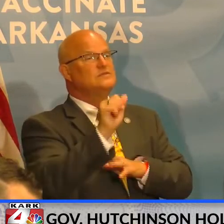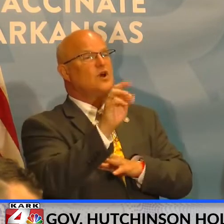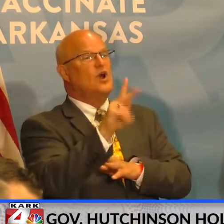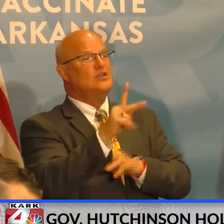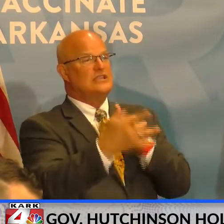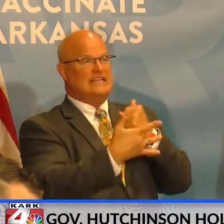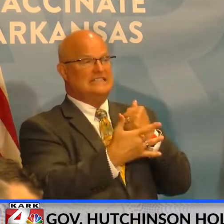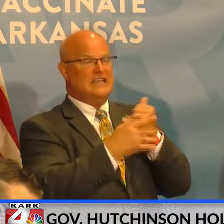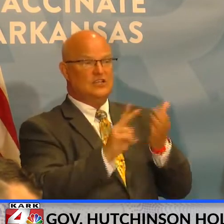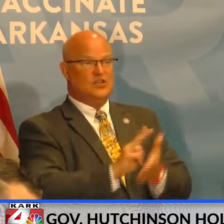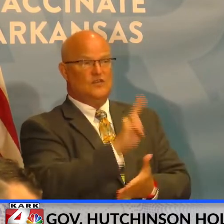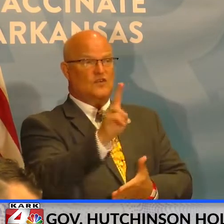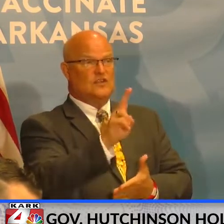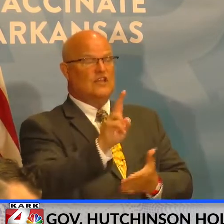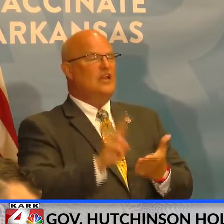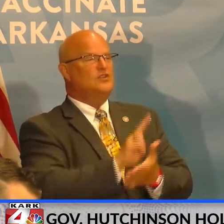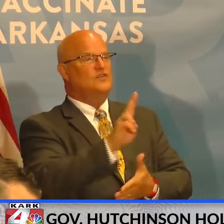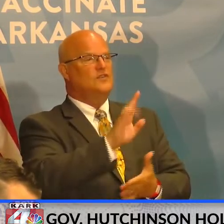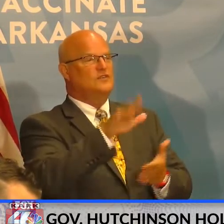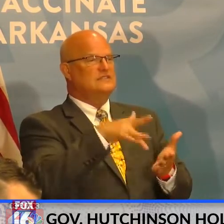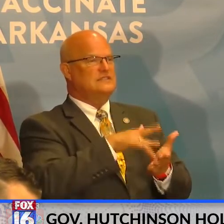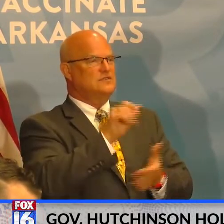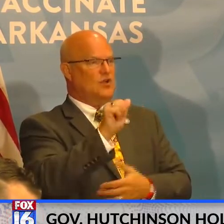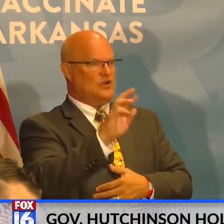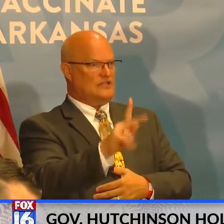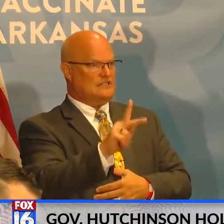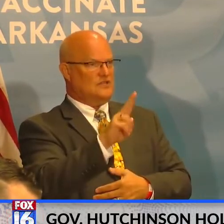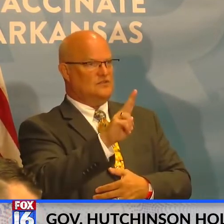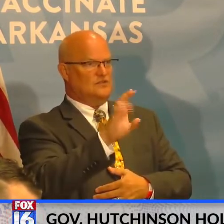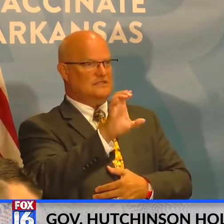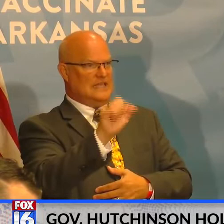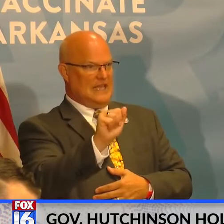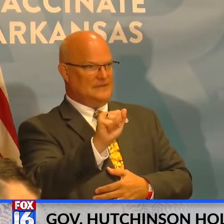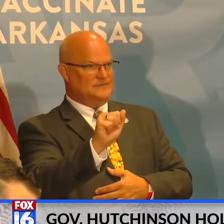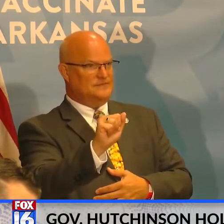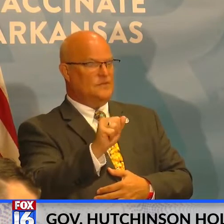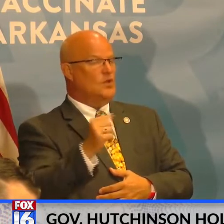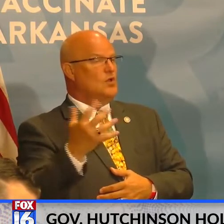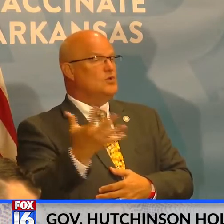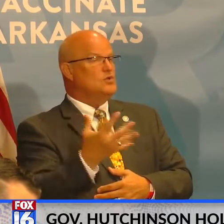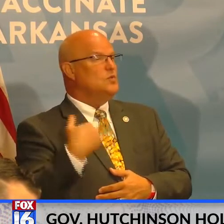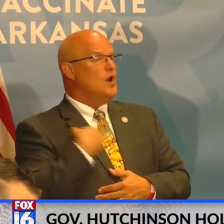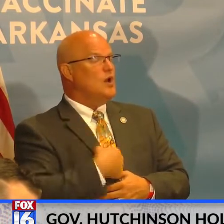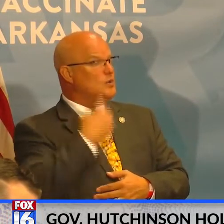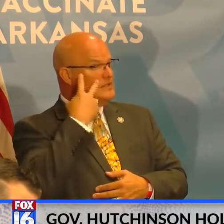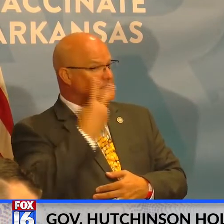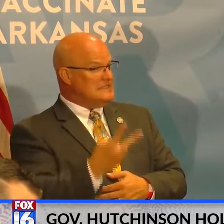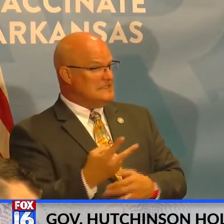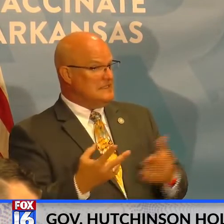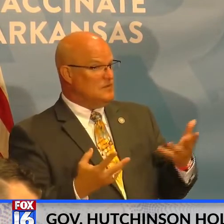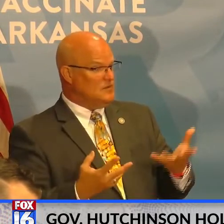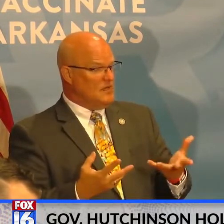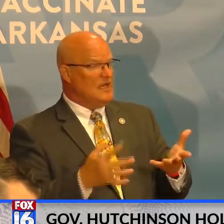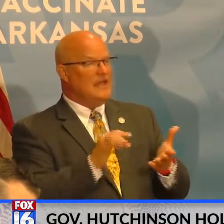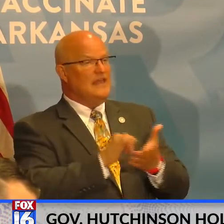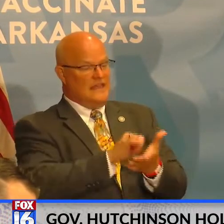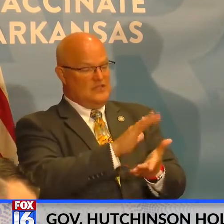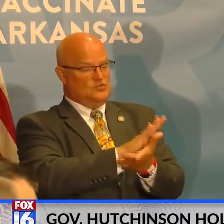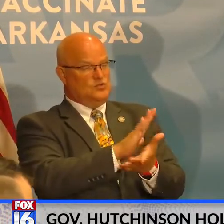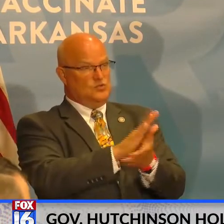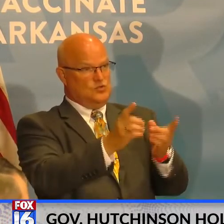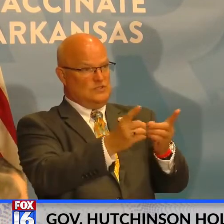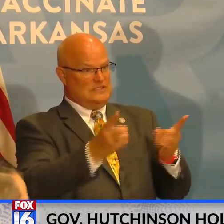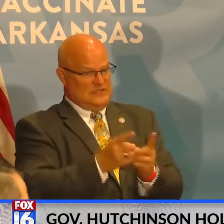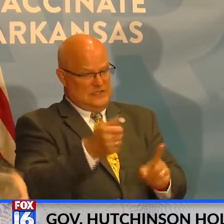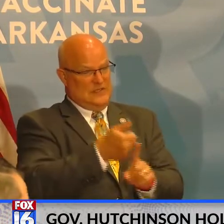Tech University and University of Central Arkansas. And so what we see is that school districts